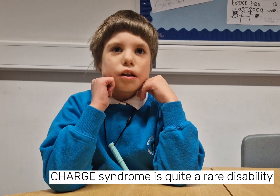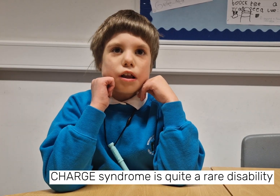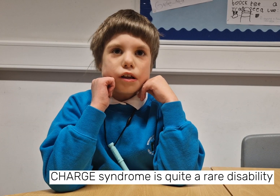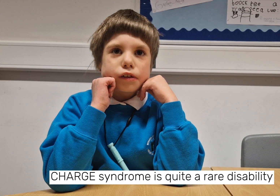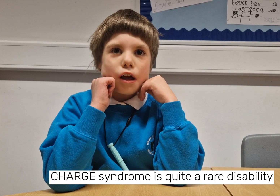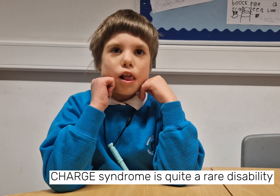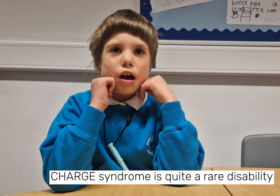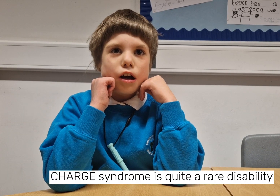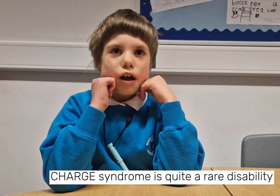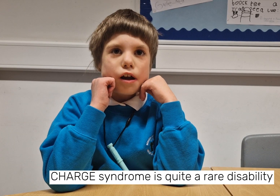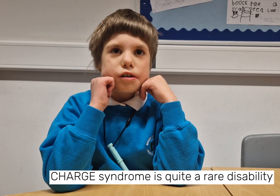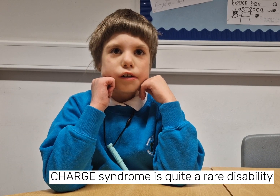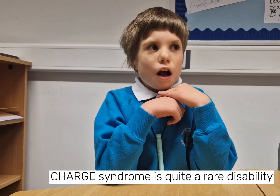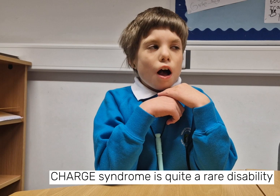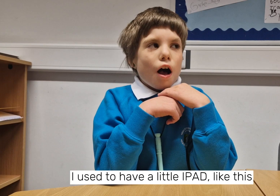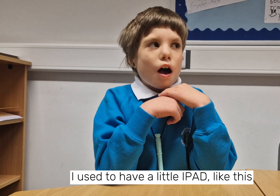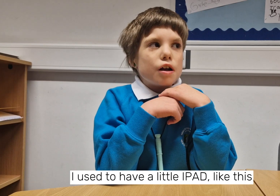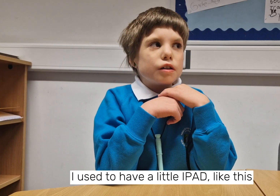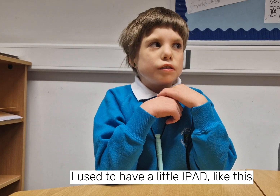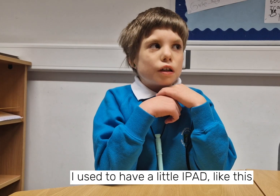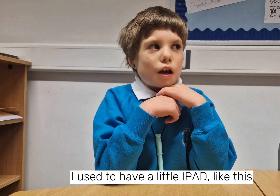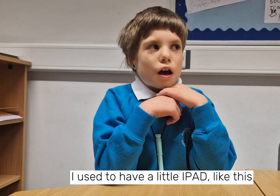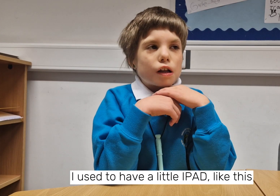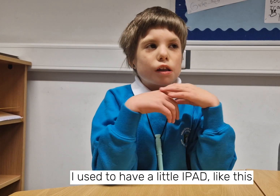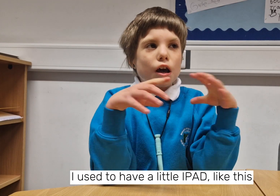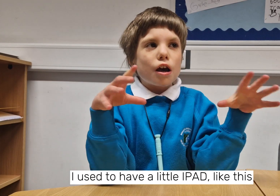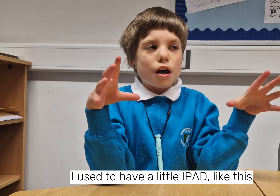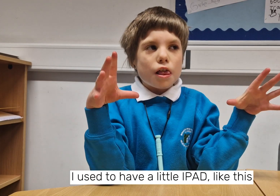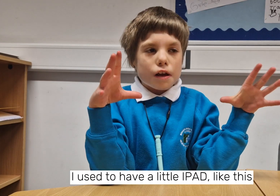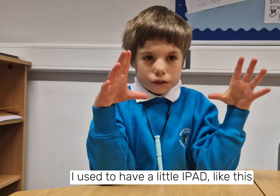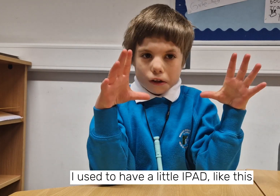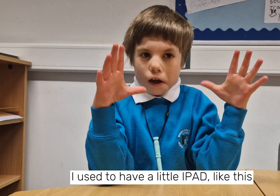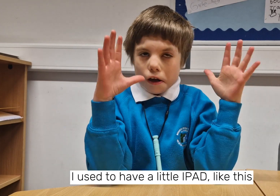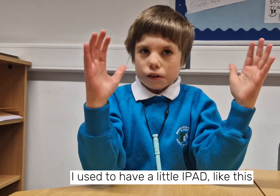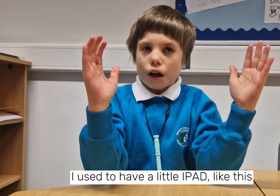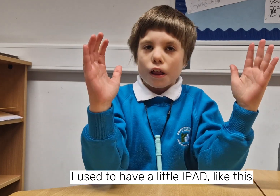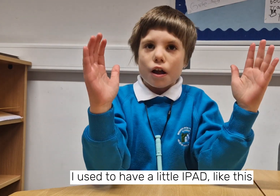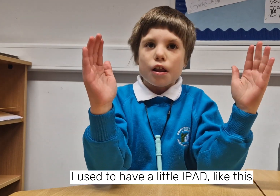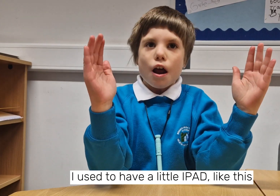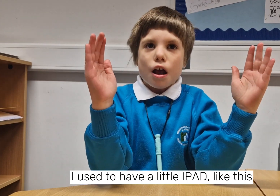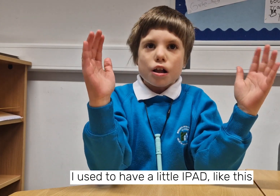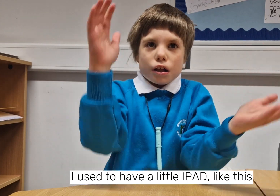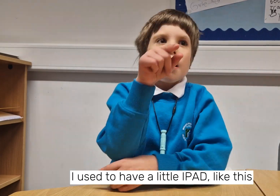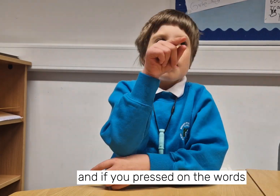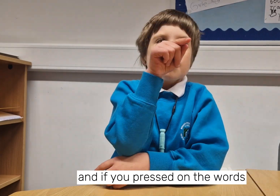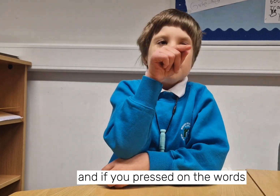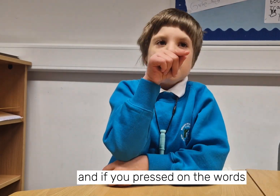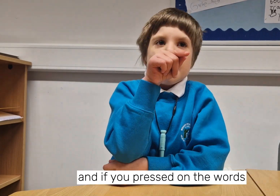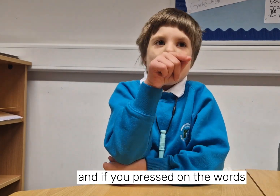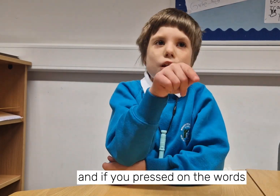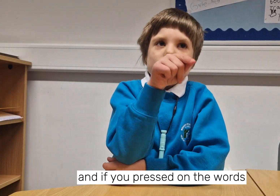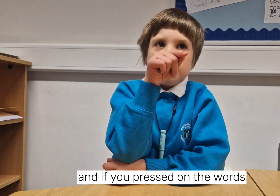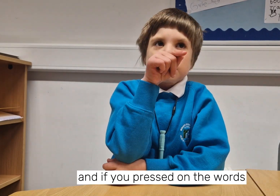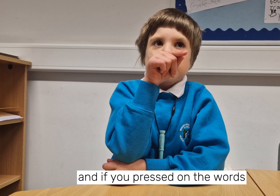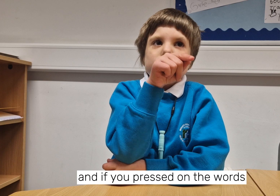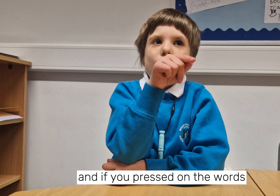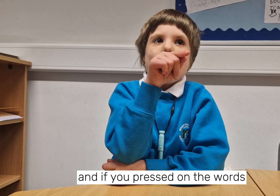disability. I used to have a little iPad like this and if you stress